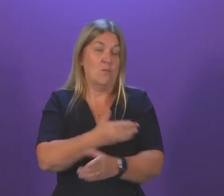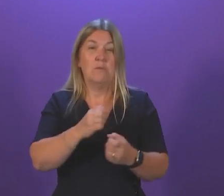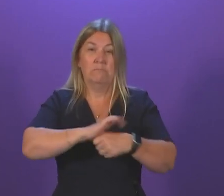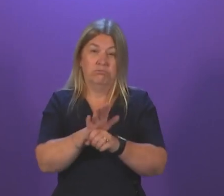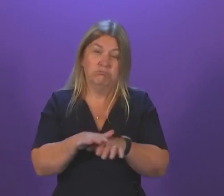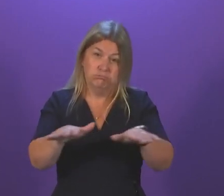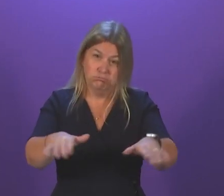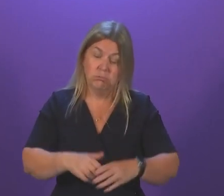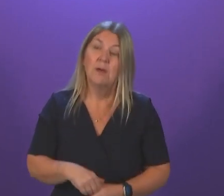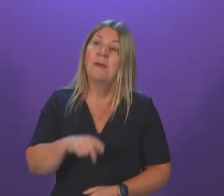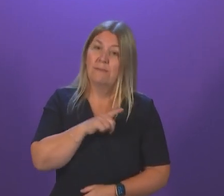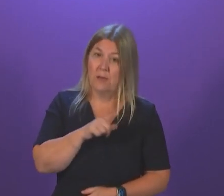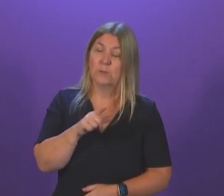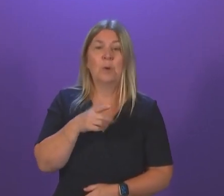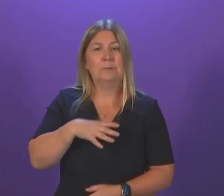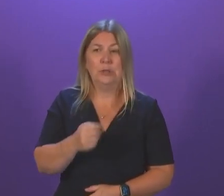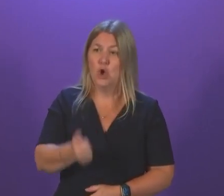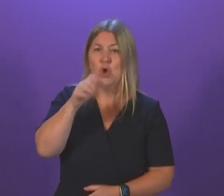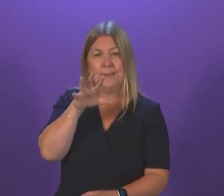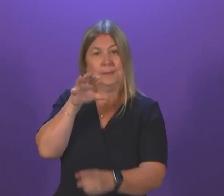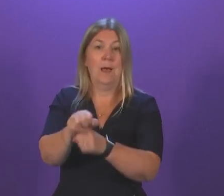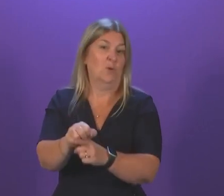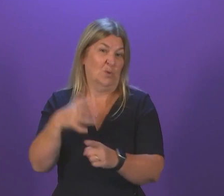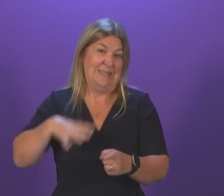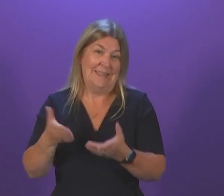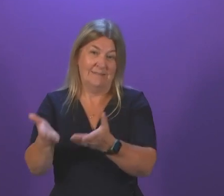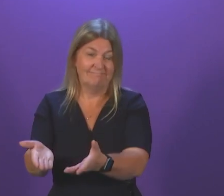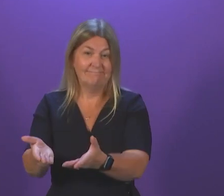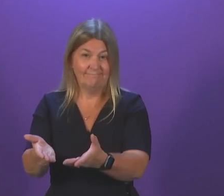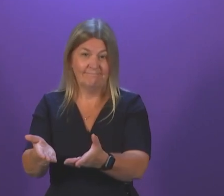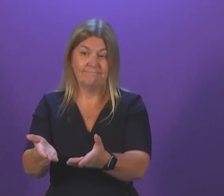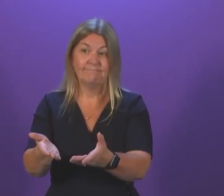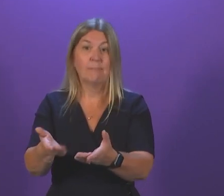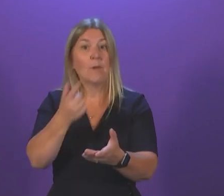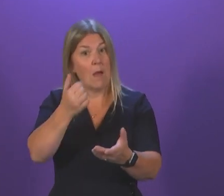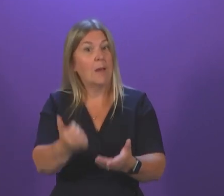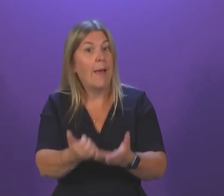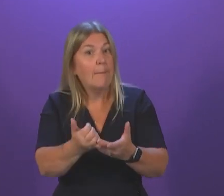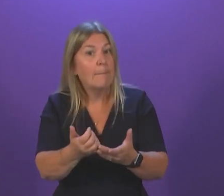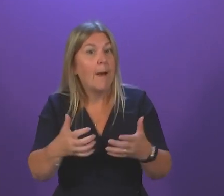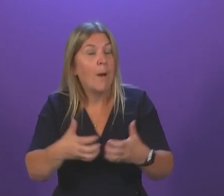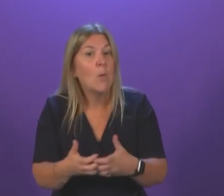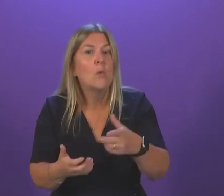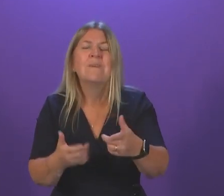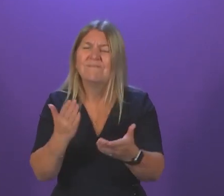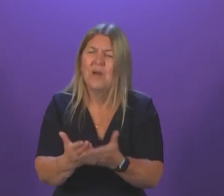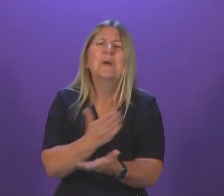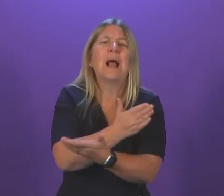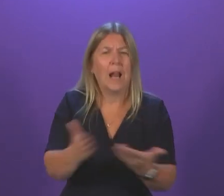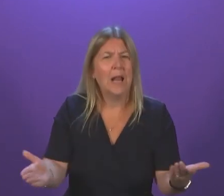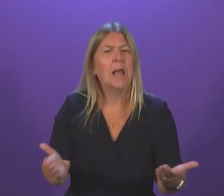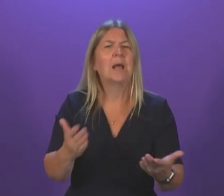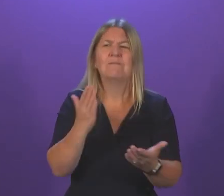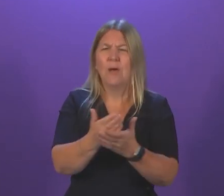focus on that, the importance of early diagnosis. Actually, all of us can help here by getting very clear, very loud, very